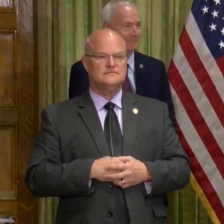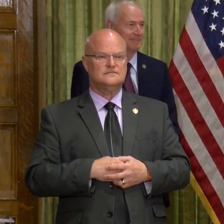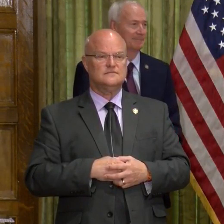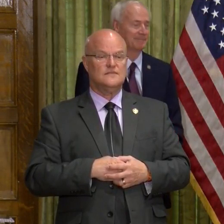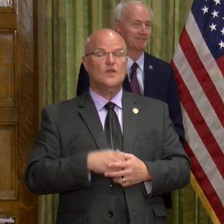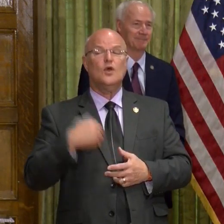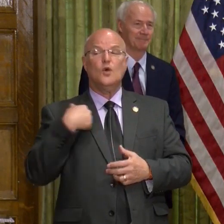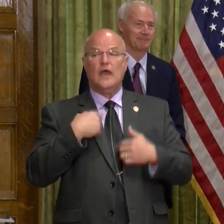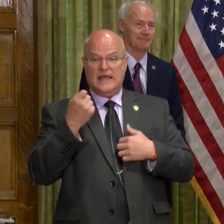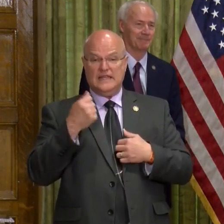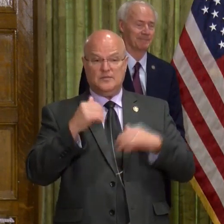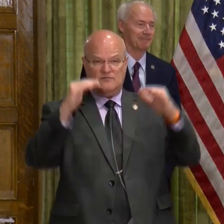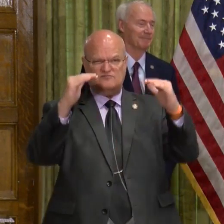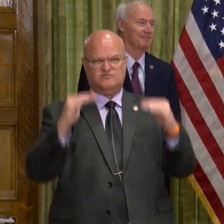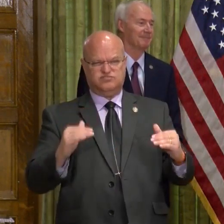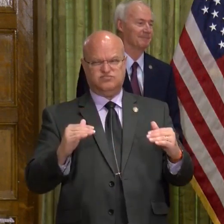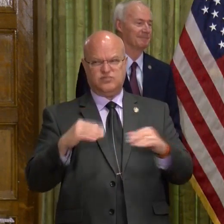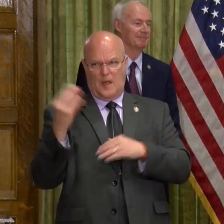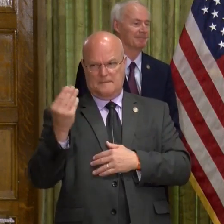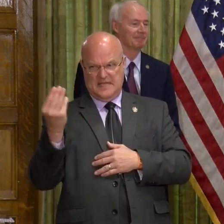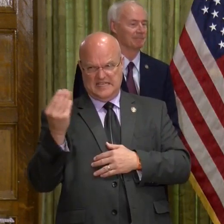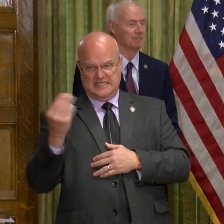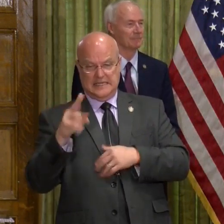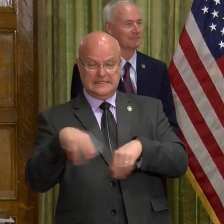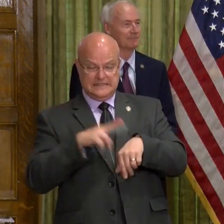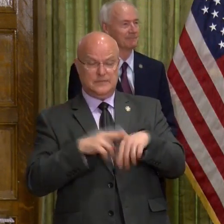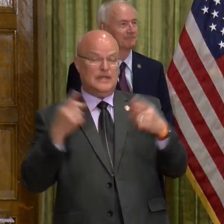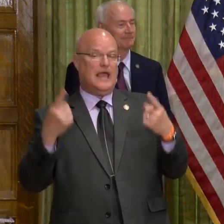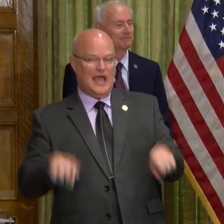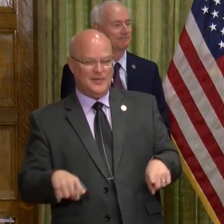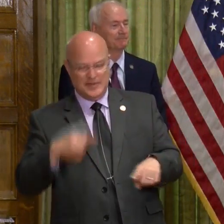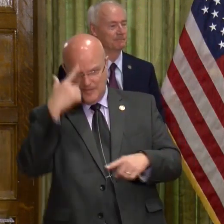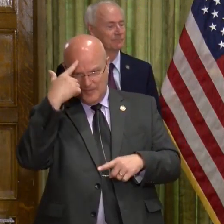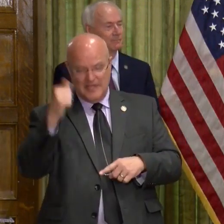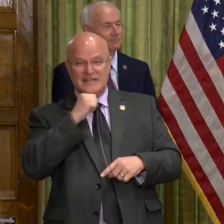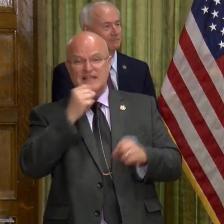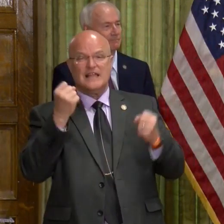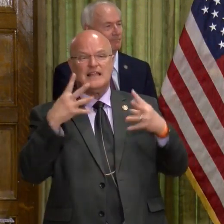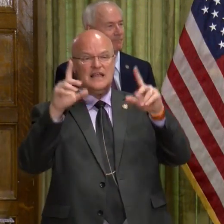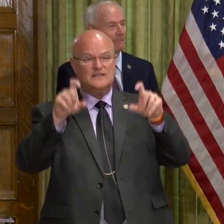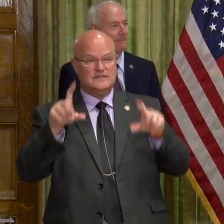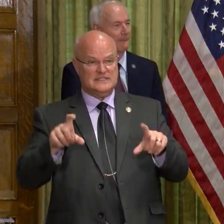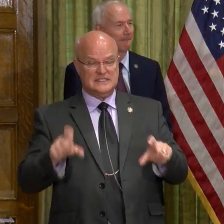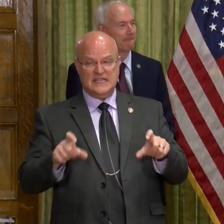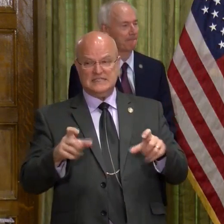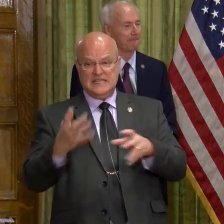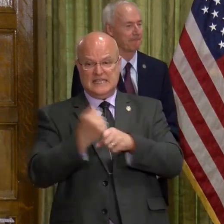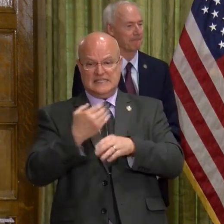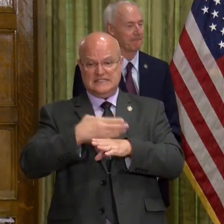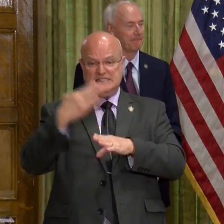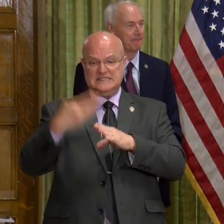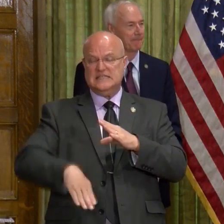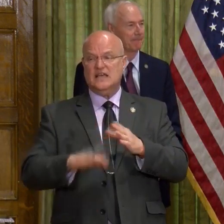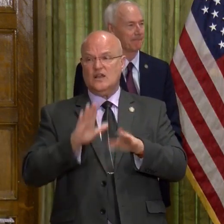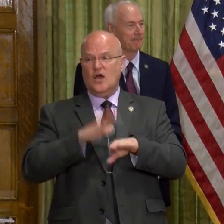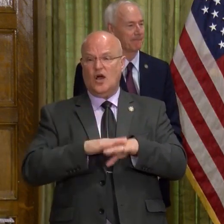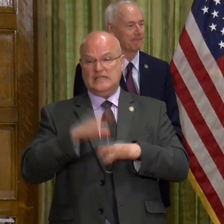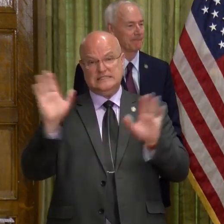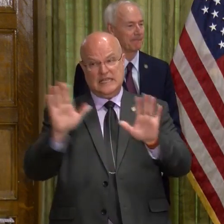We did have a little bit of a drop-off on Monday, which typically happens because not a lot of testing gets done on